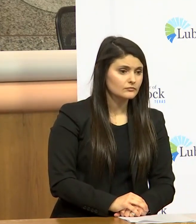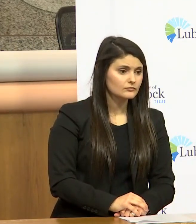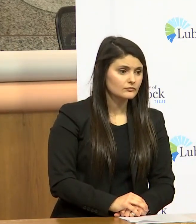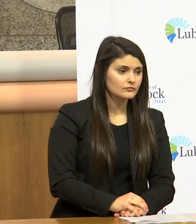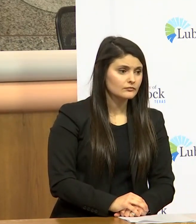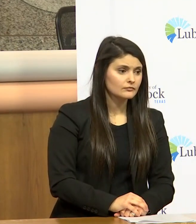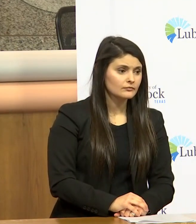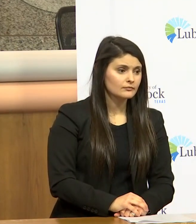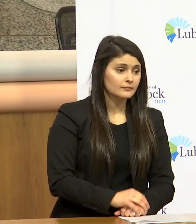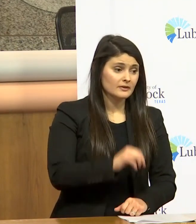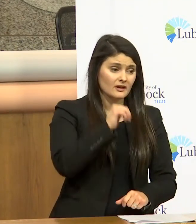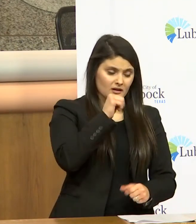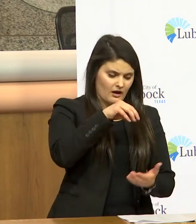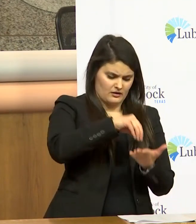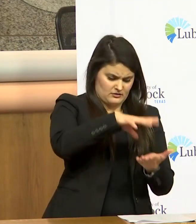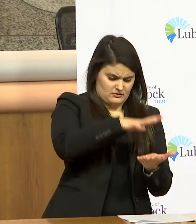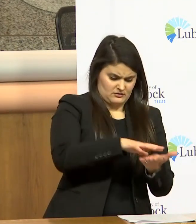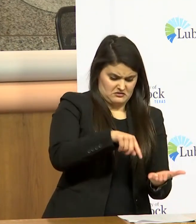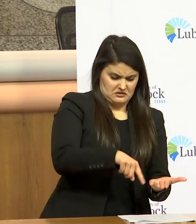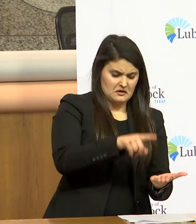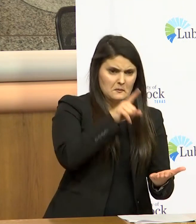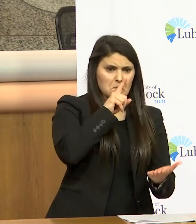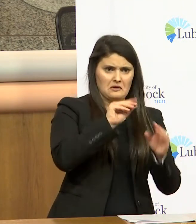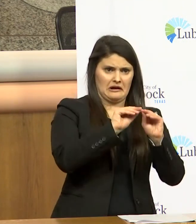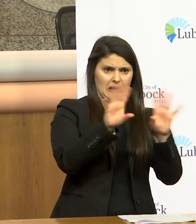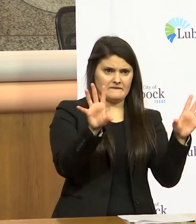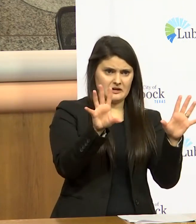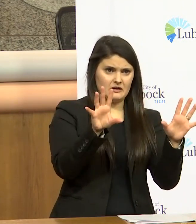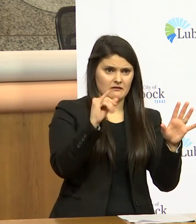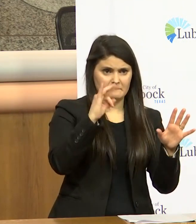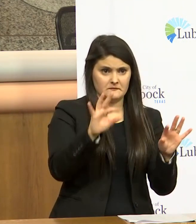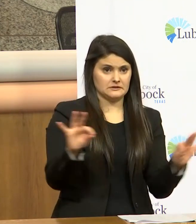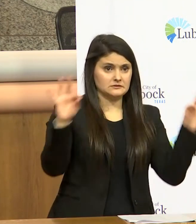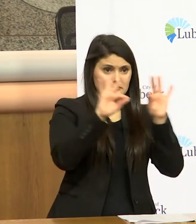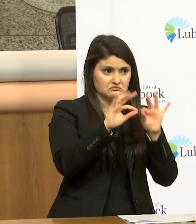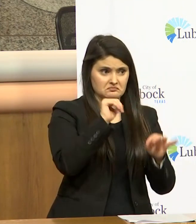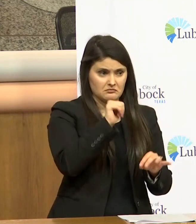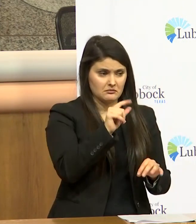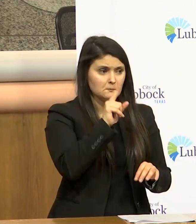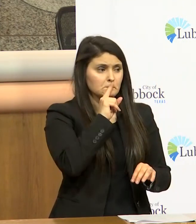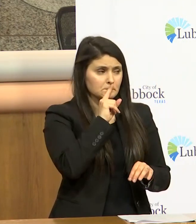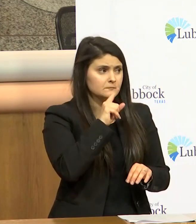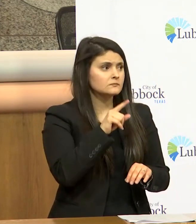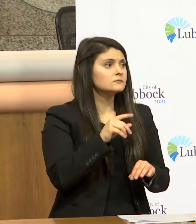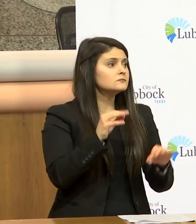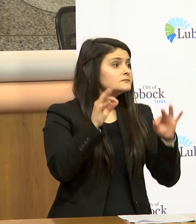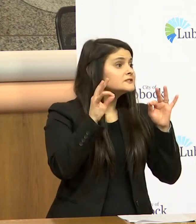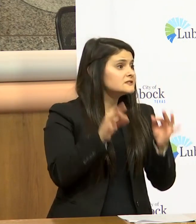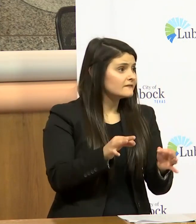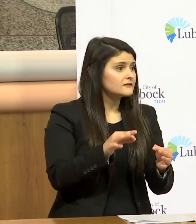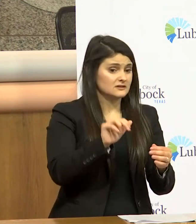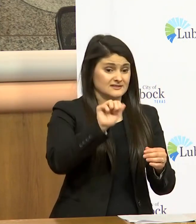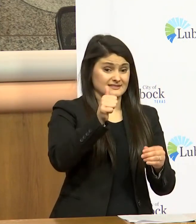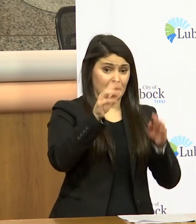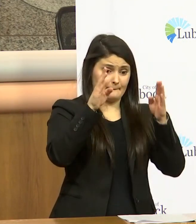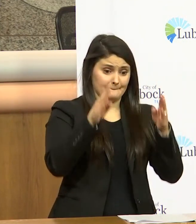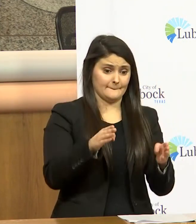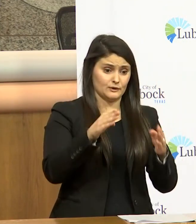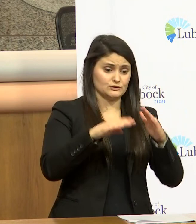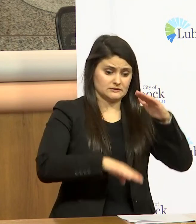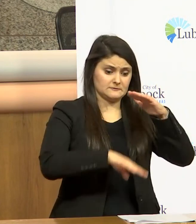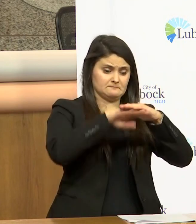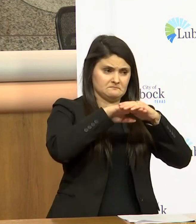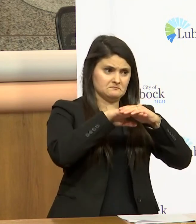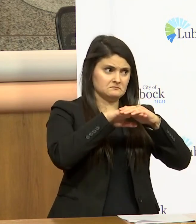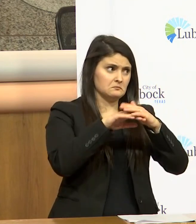it's not in our guidance to whether or not they're essential or not certainly the 10 person i